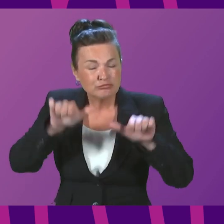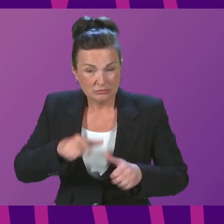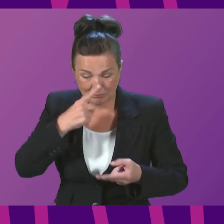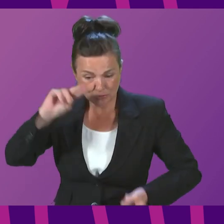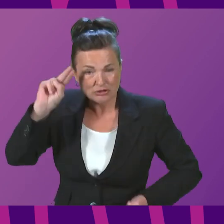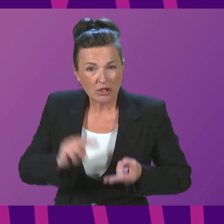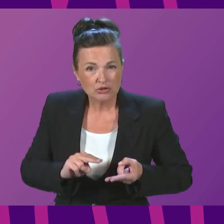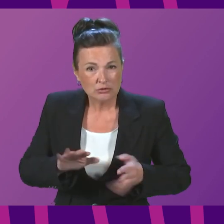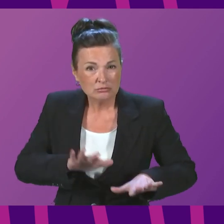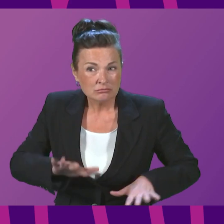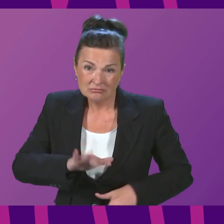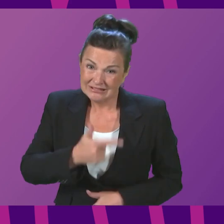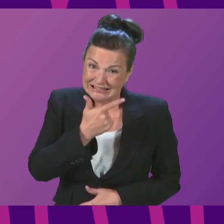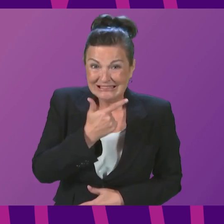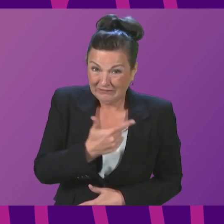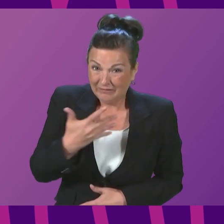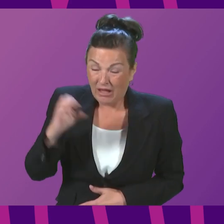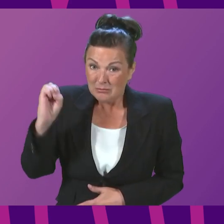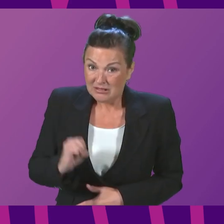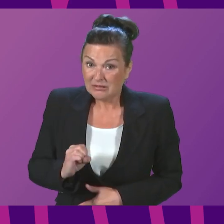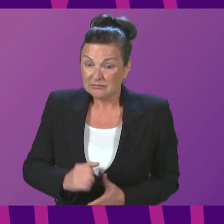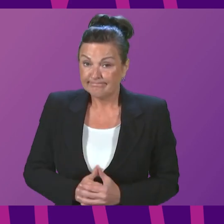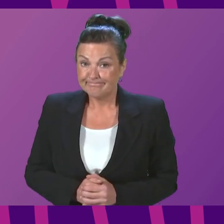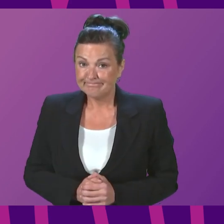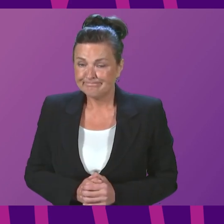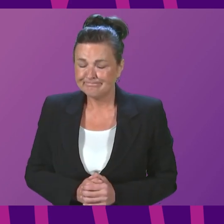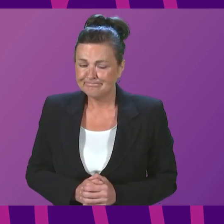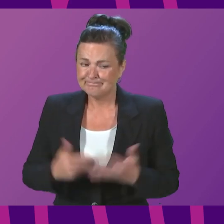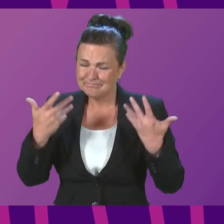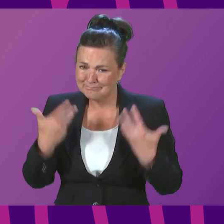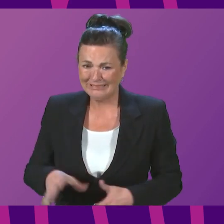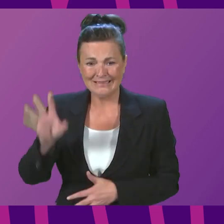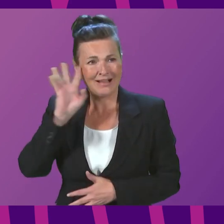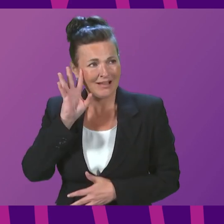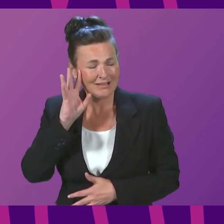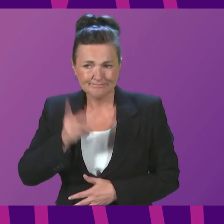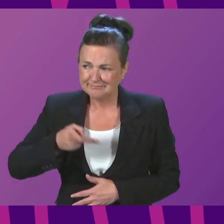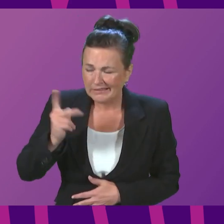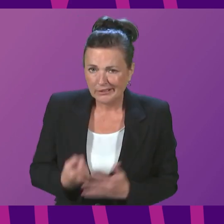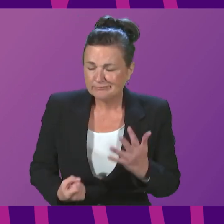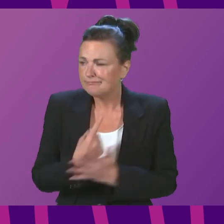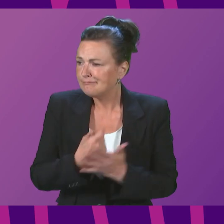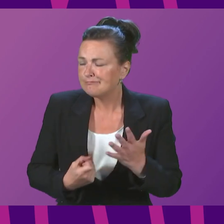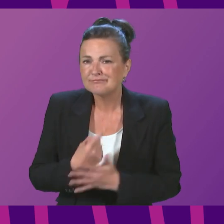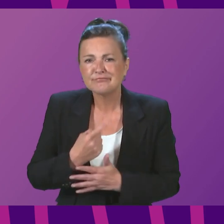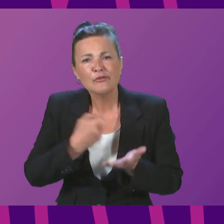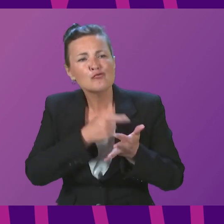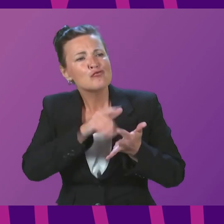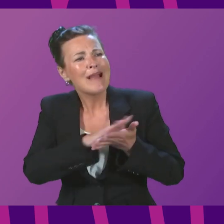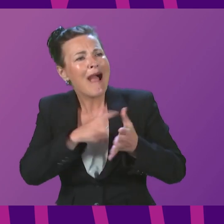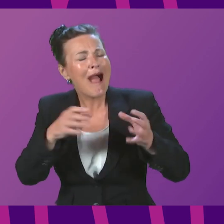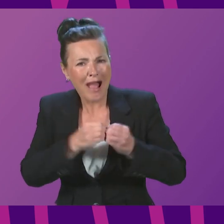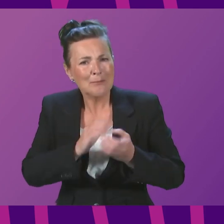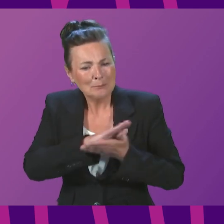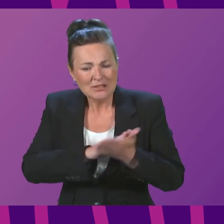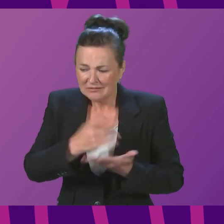drop of nearly 75 per cent. I have heard time and time again that rehabilitation gives people the hope they